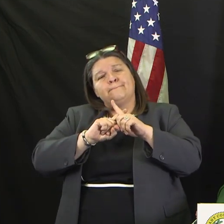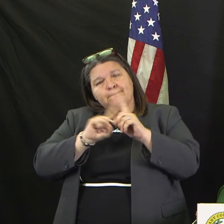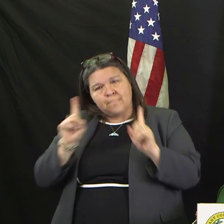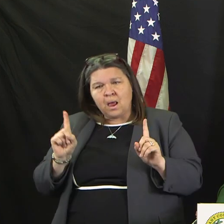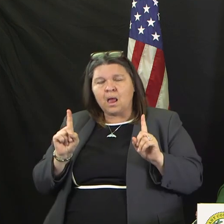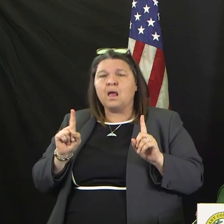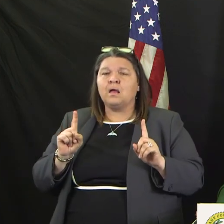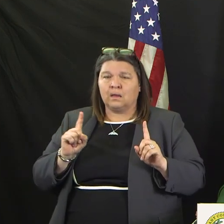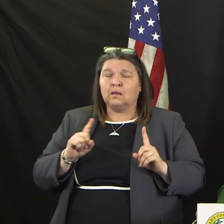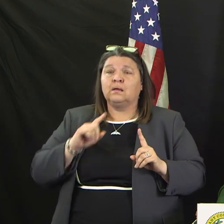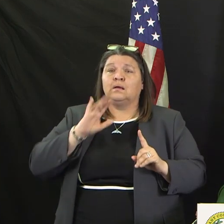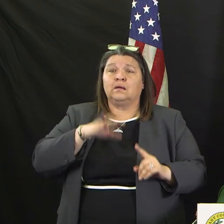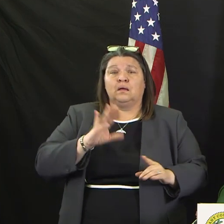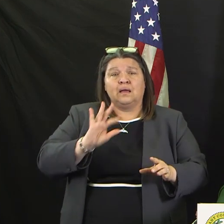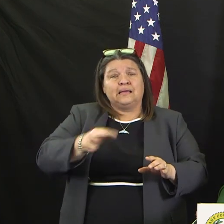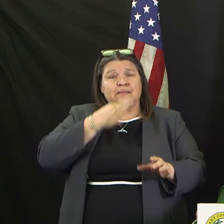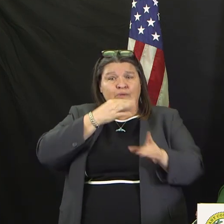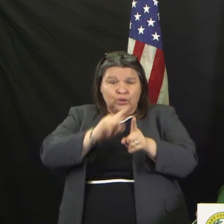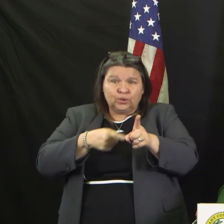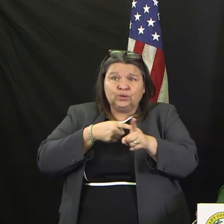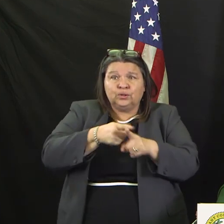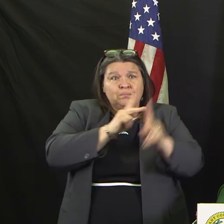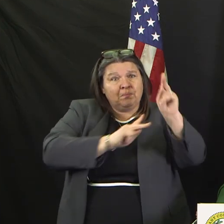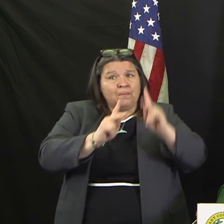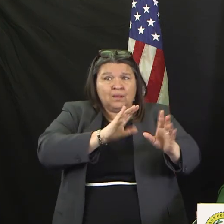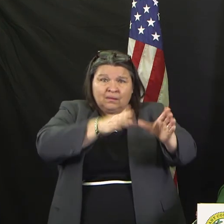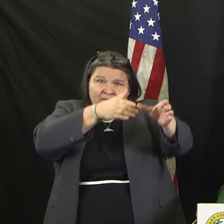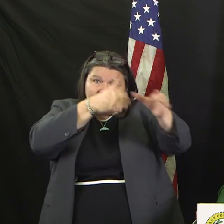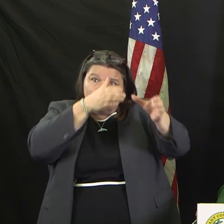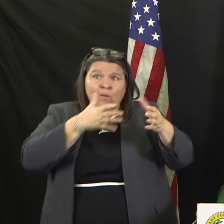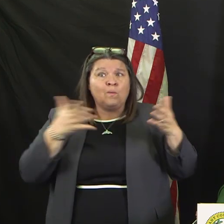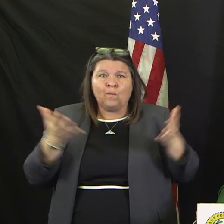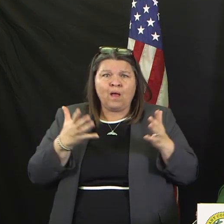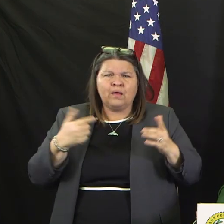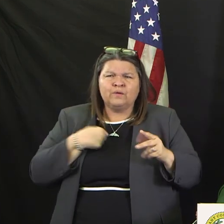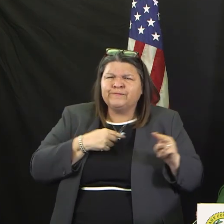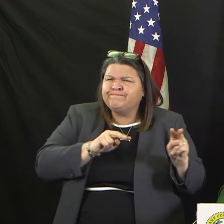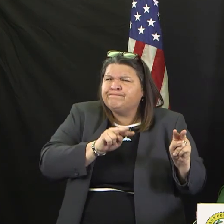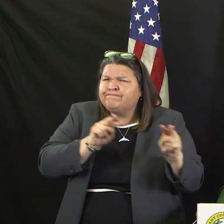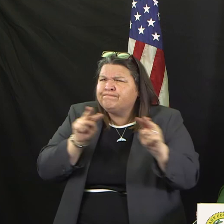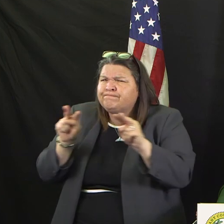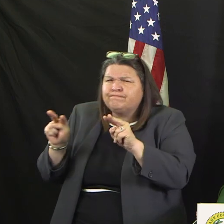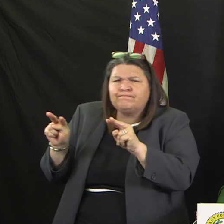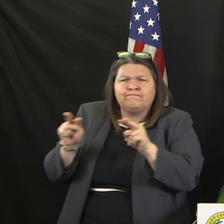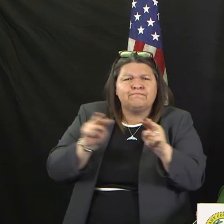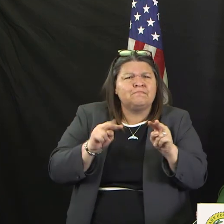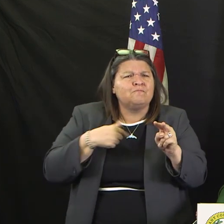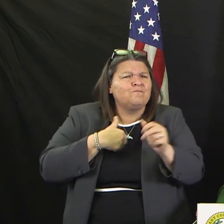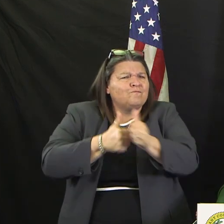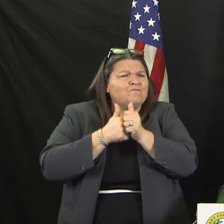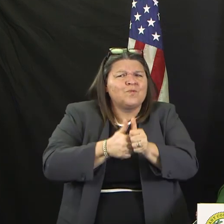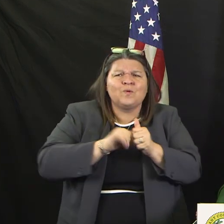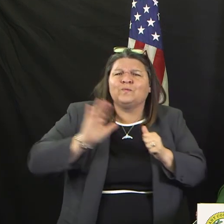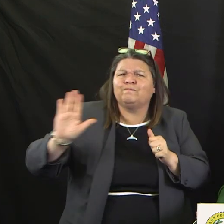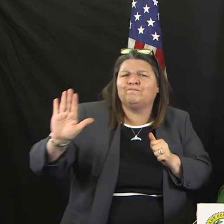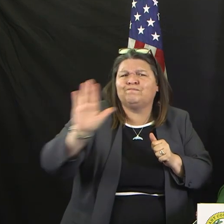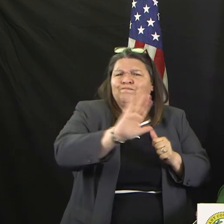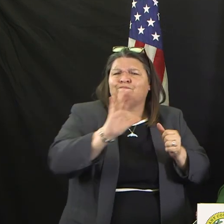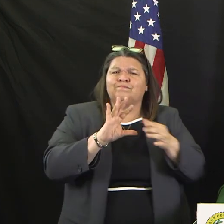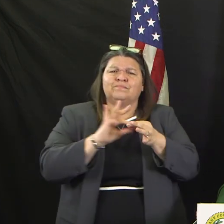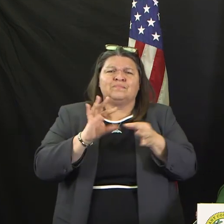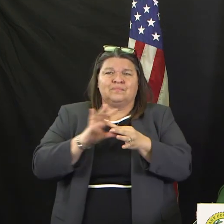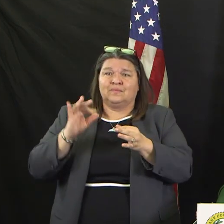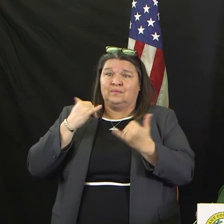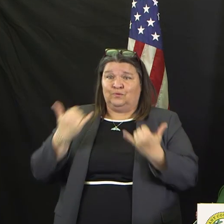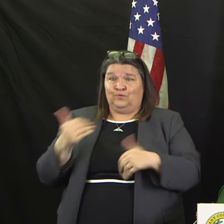experts. They're telling us what we need to do. And I'm going to call on a couple of the experts tonight to fill you in on what we've done.